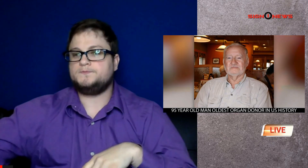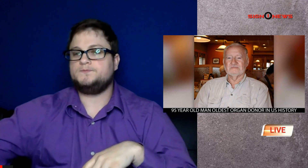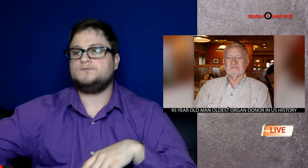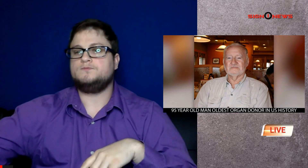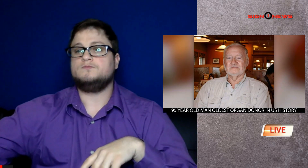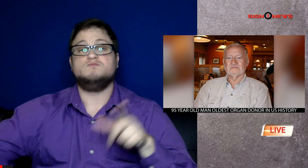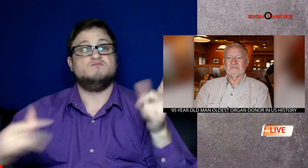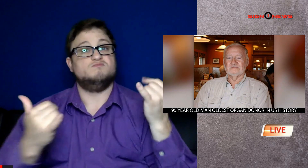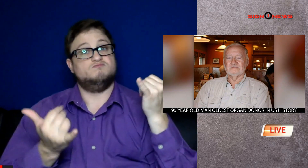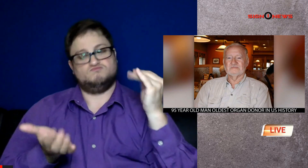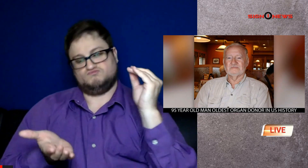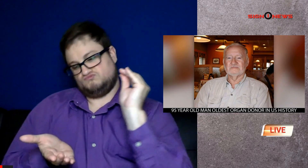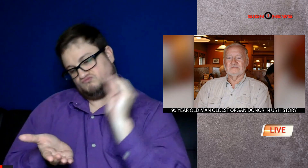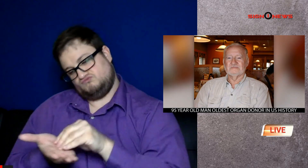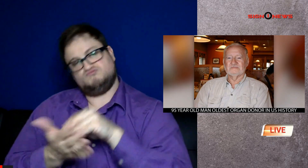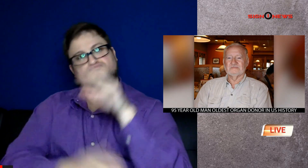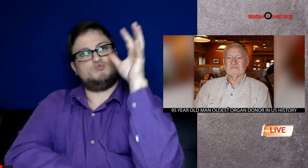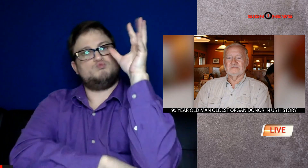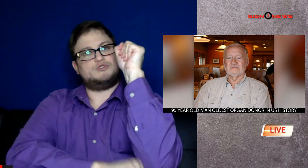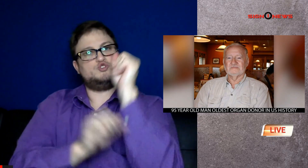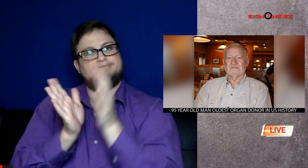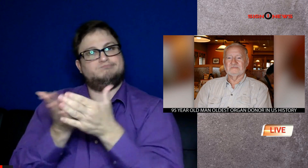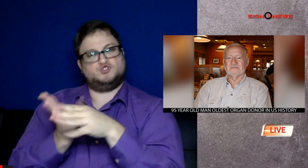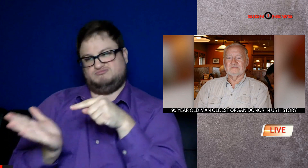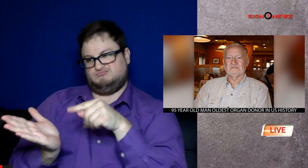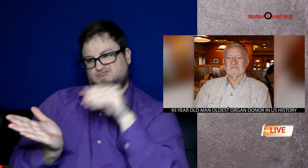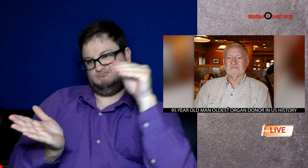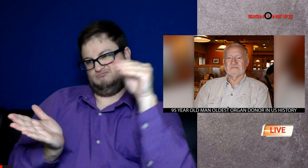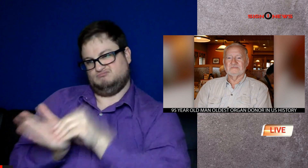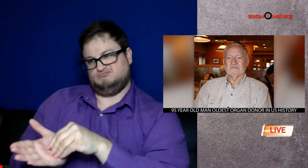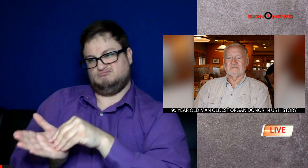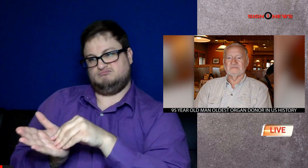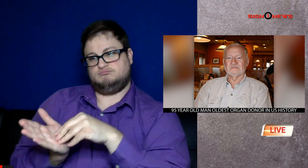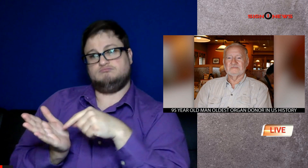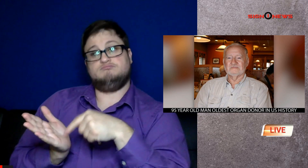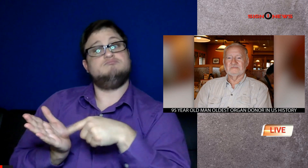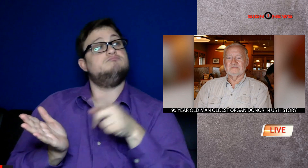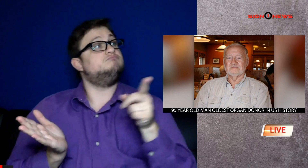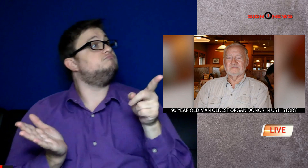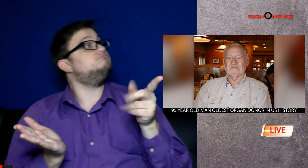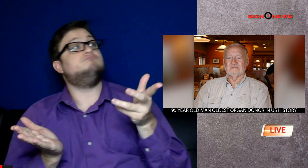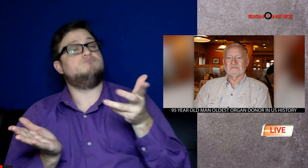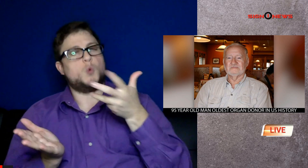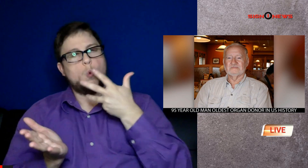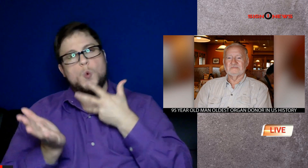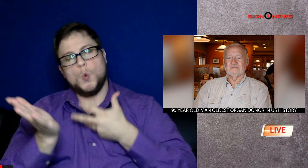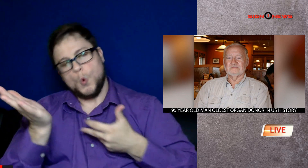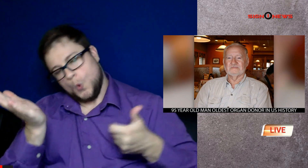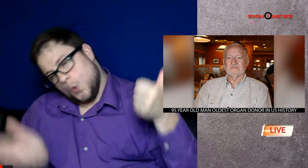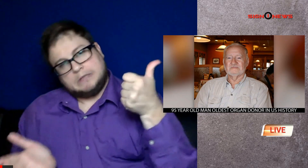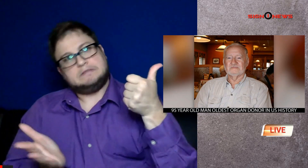95 year old former coal miner and World War II vet Cecil Lockhart from West Virginia